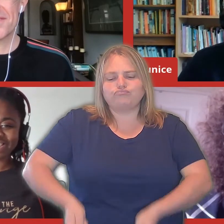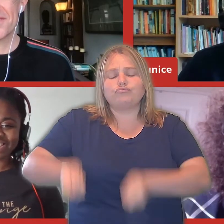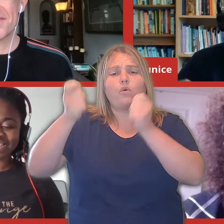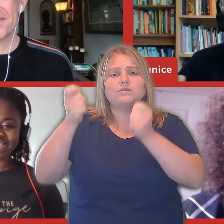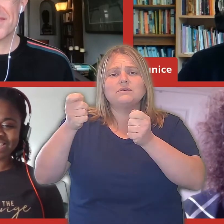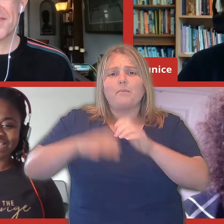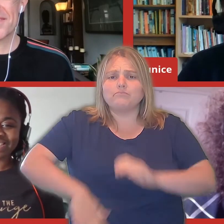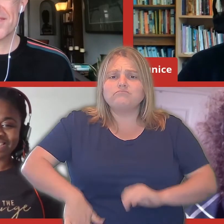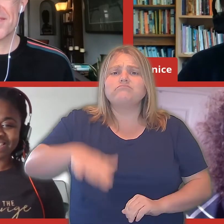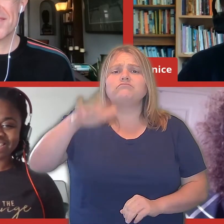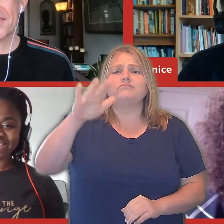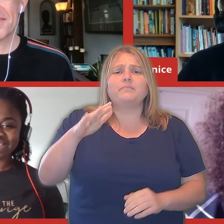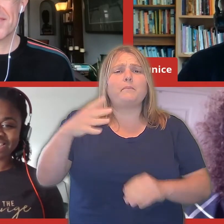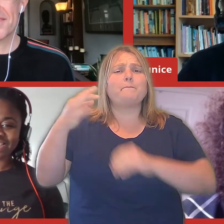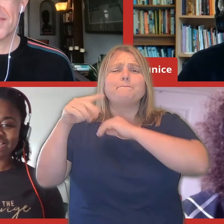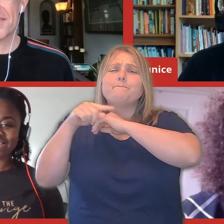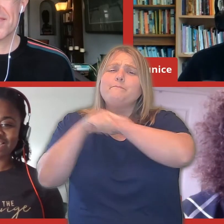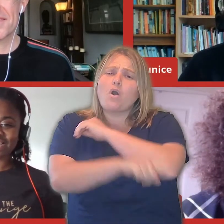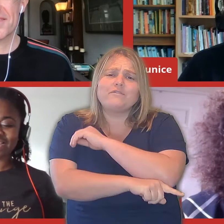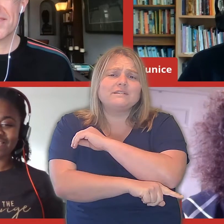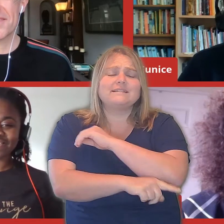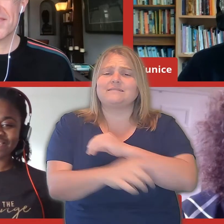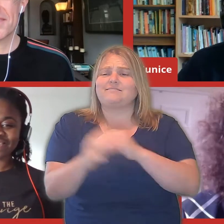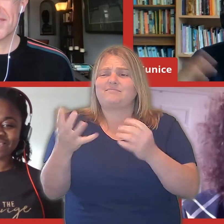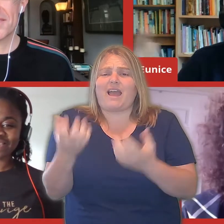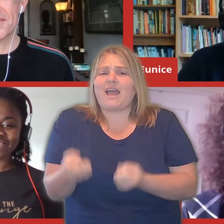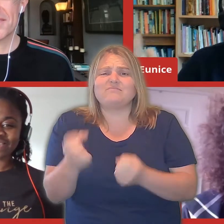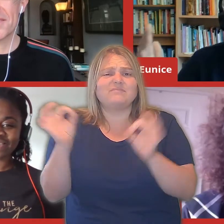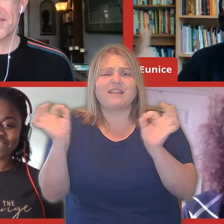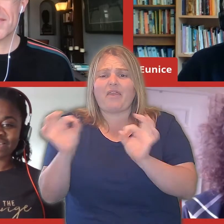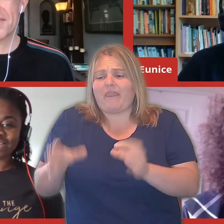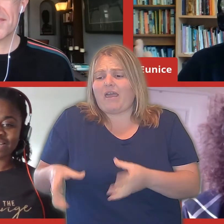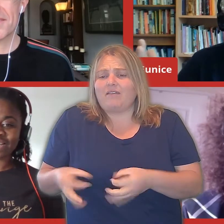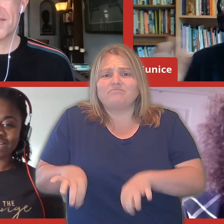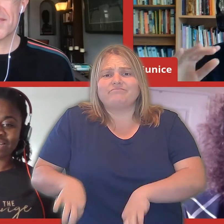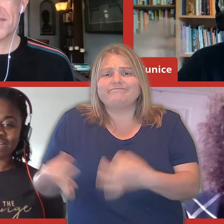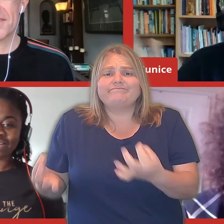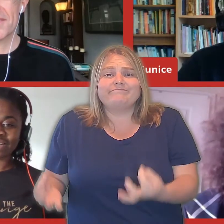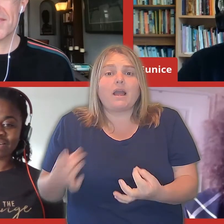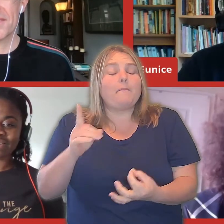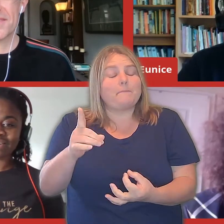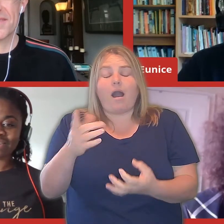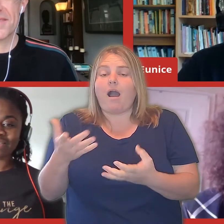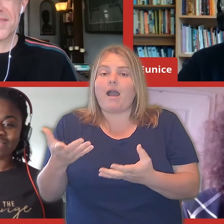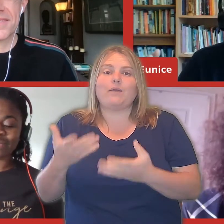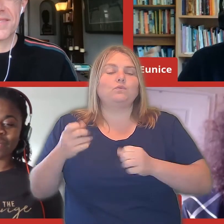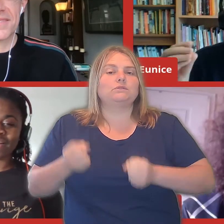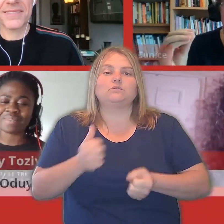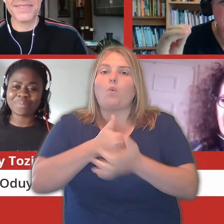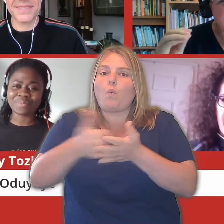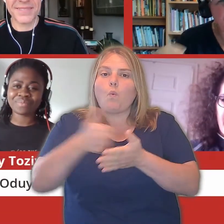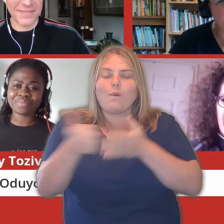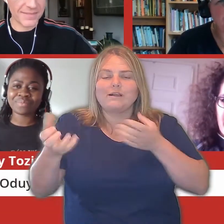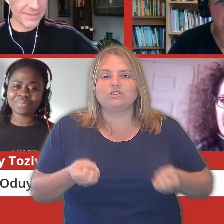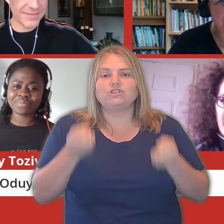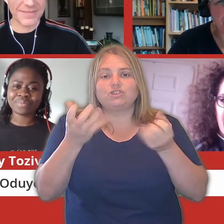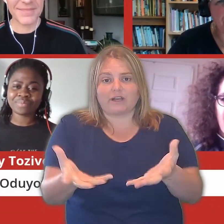dad. My father was brought up in poverty. He had hardly anything, but he would give anyone, anyone in need. And he